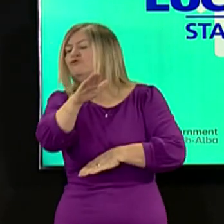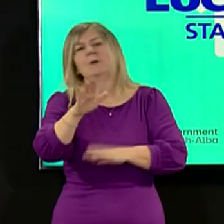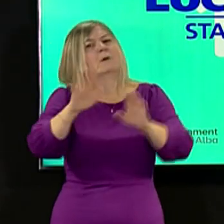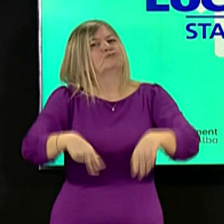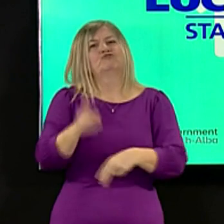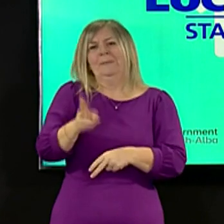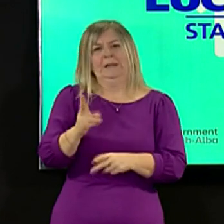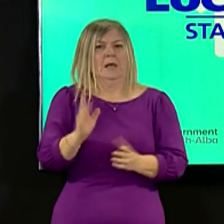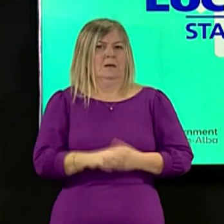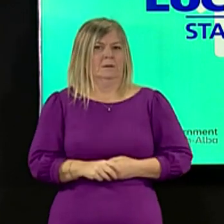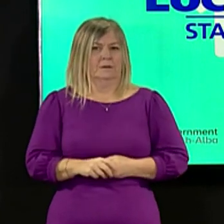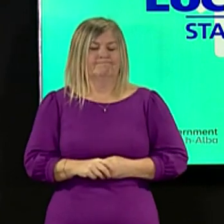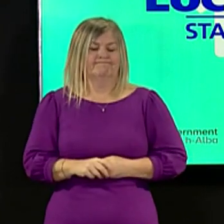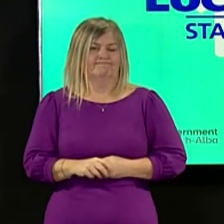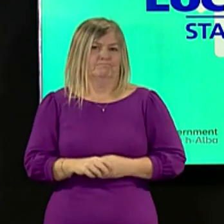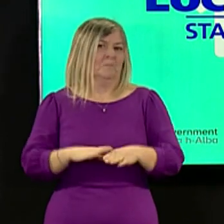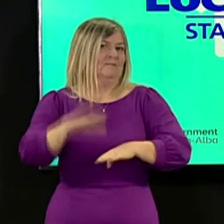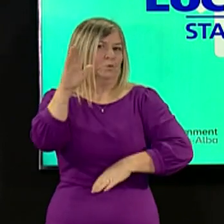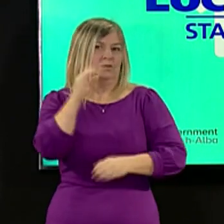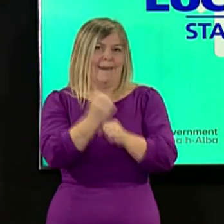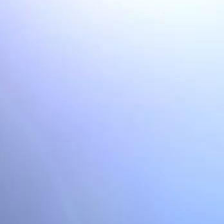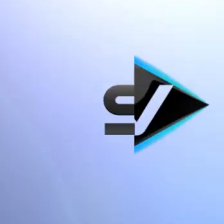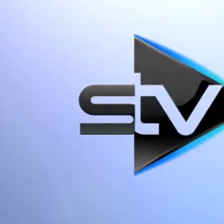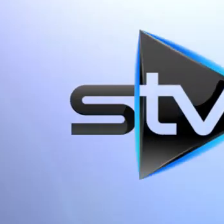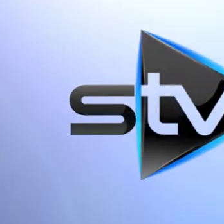repeats of these scenes at upcoming events. Thank